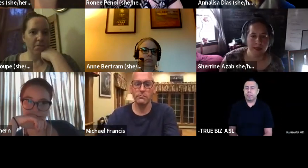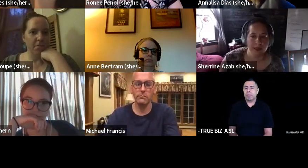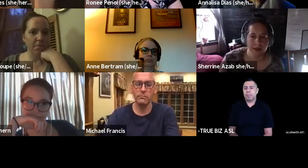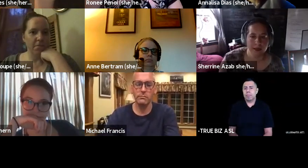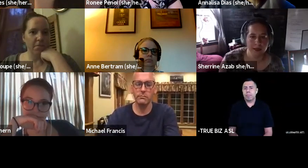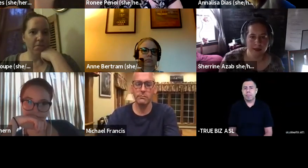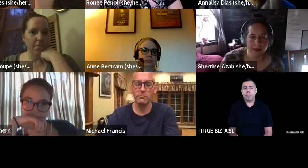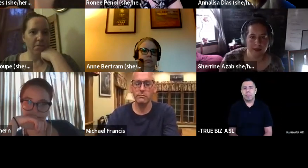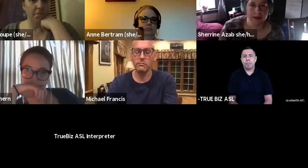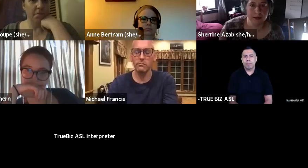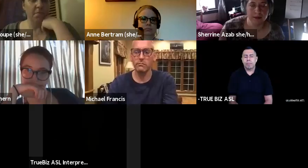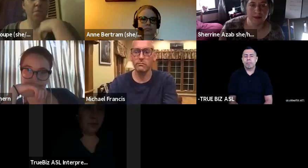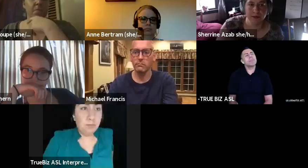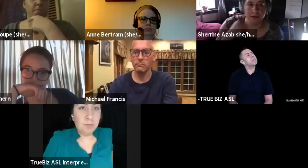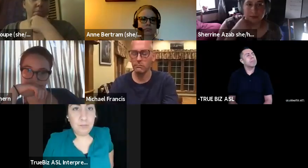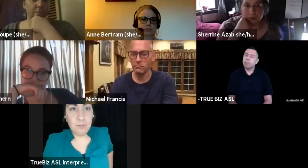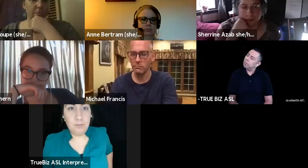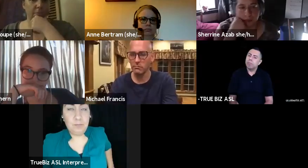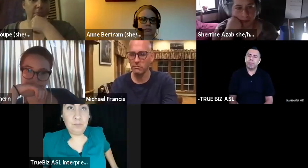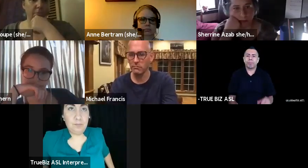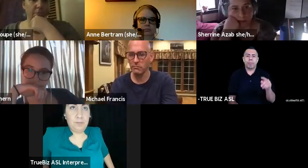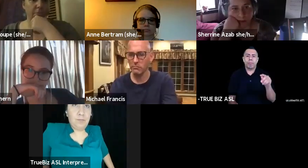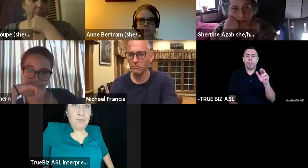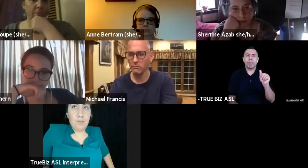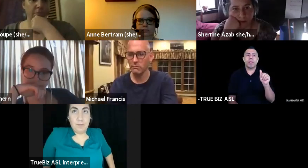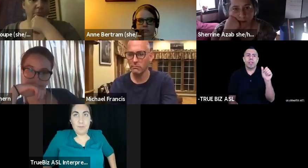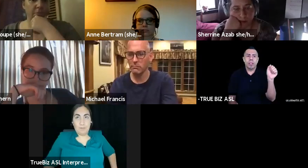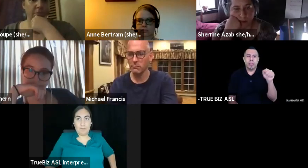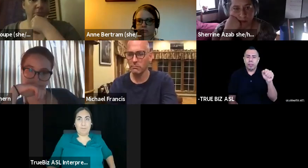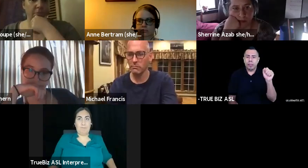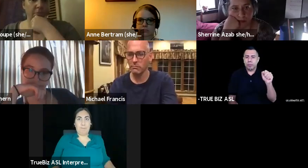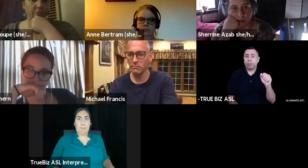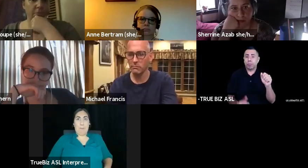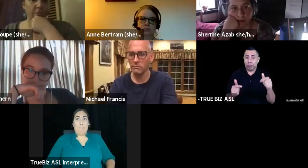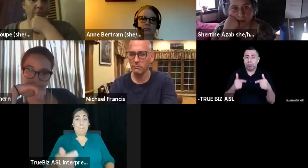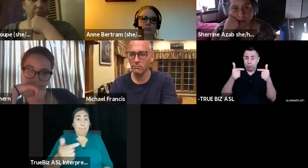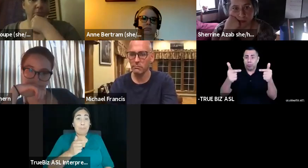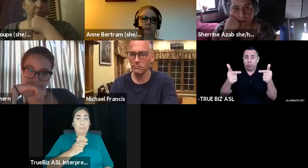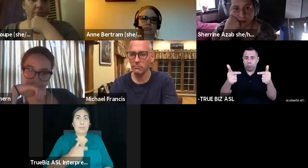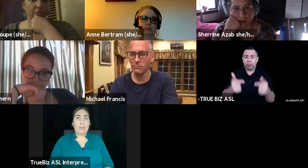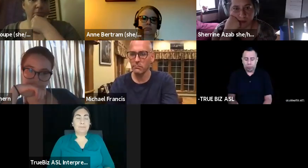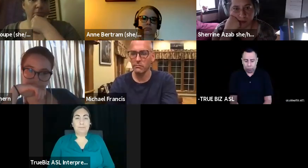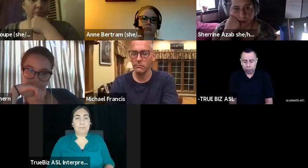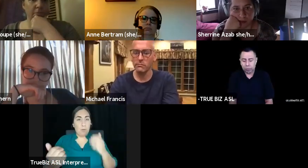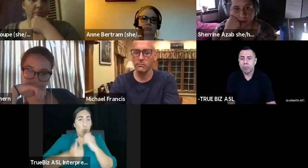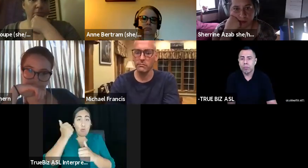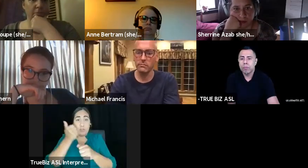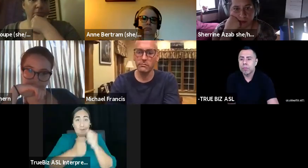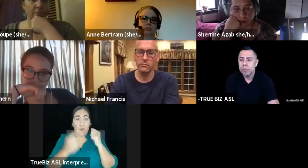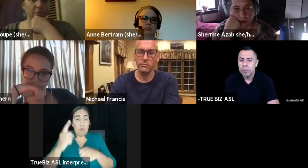Yeah, because, you know, since we're everyone, most everyone who is here is affiliated with an institution or was affiliated with an institution or